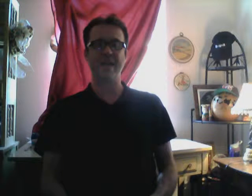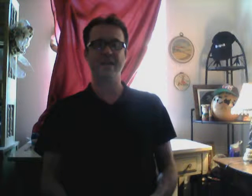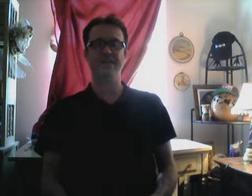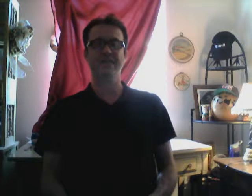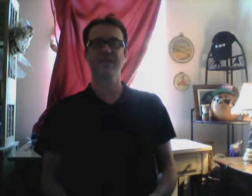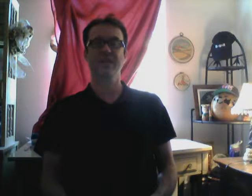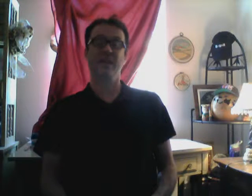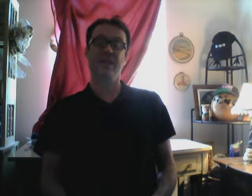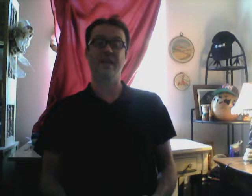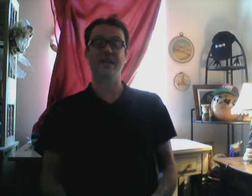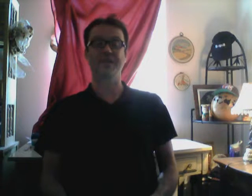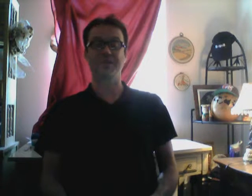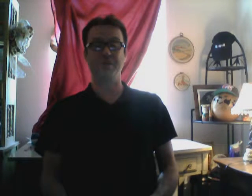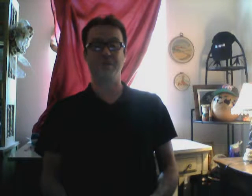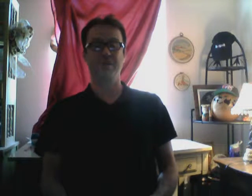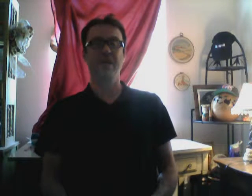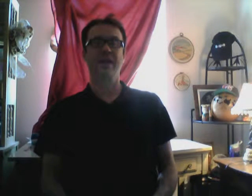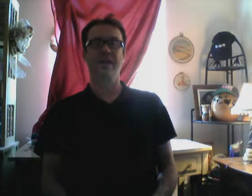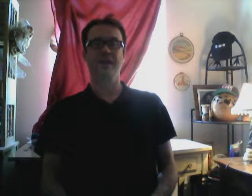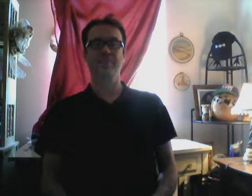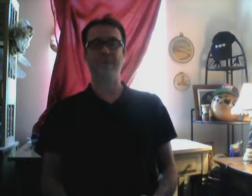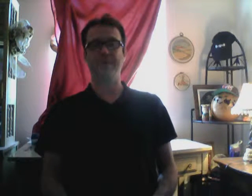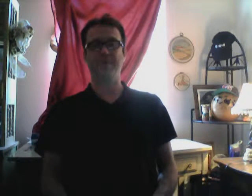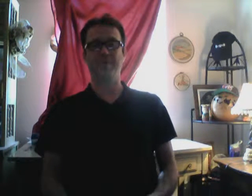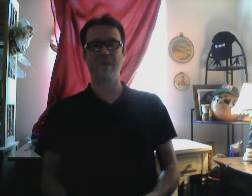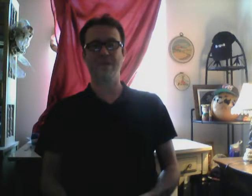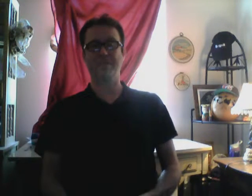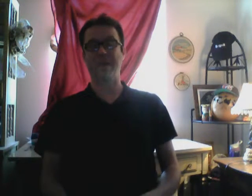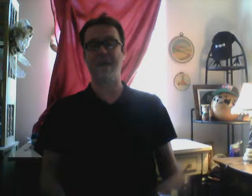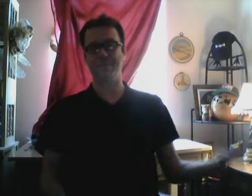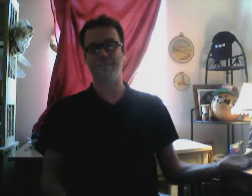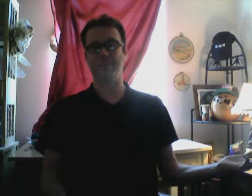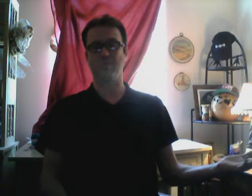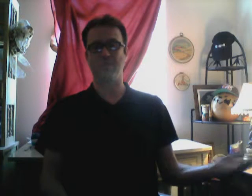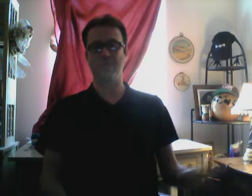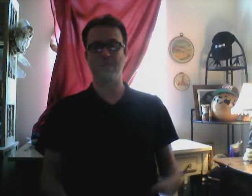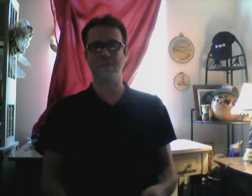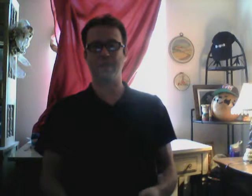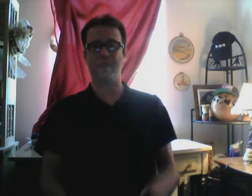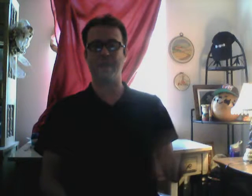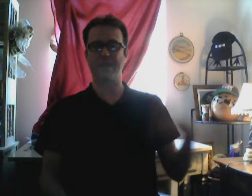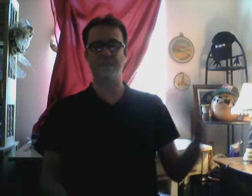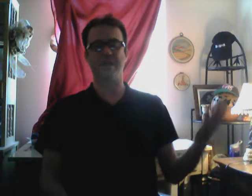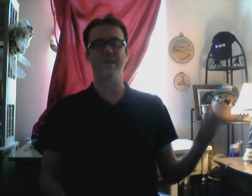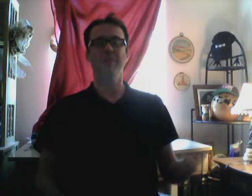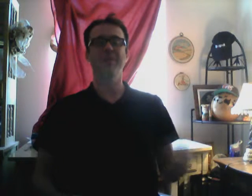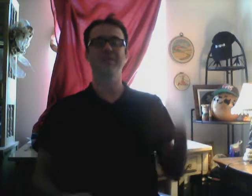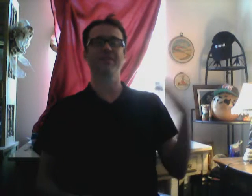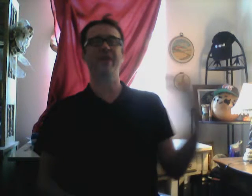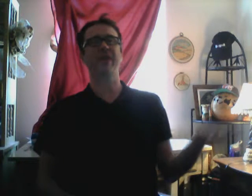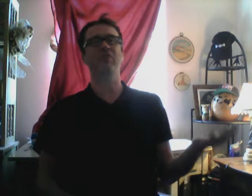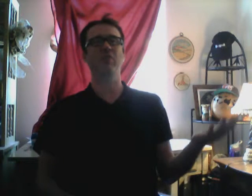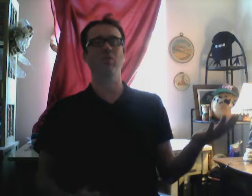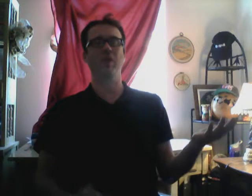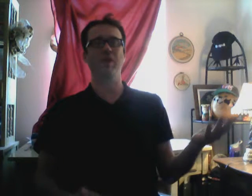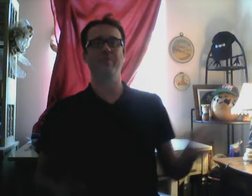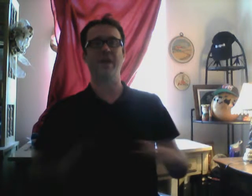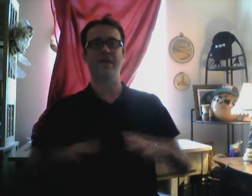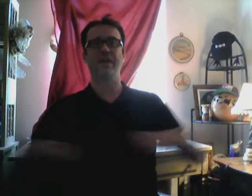Gassed. They got screwed. And now. They're paying the price. But I have to be. Remain kidnapped. I can't. Because if I grow up. I can